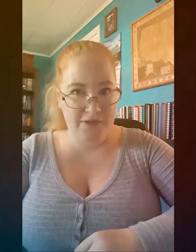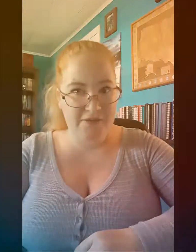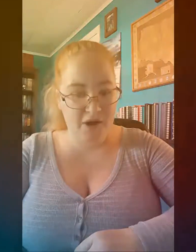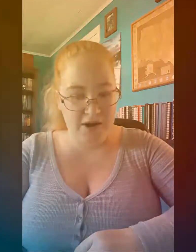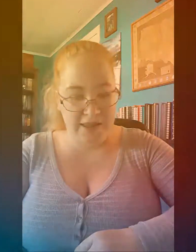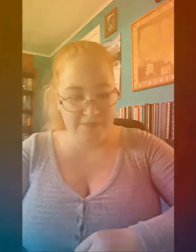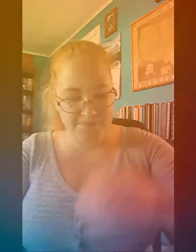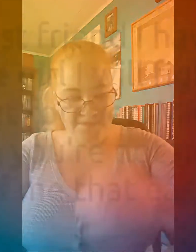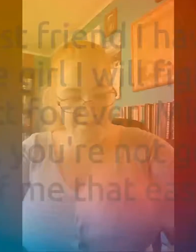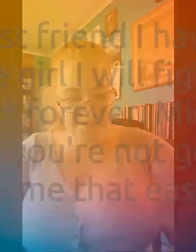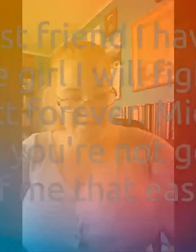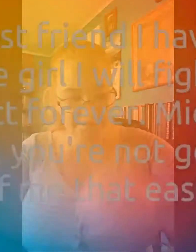Zari?